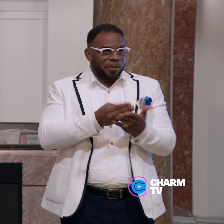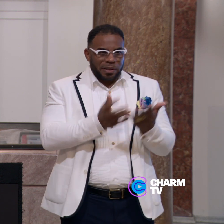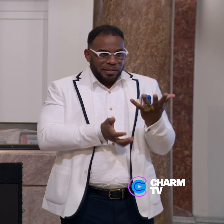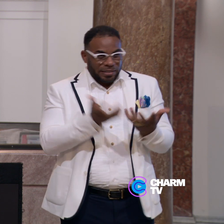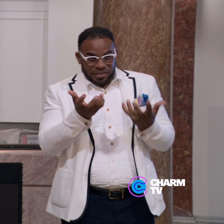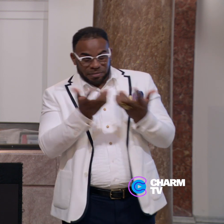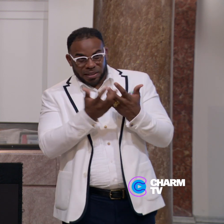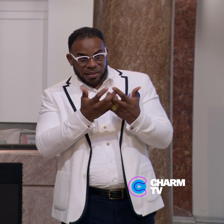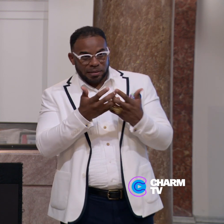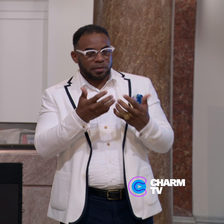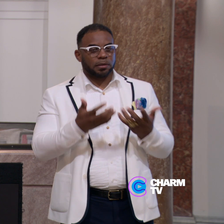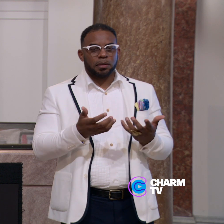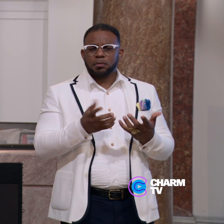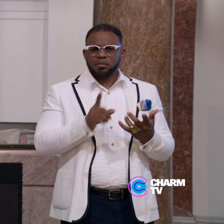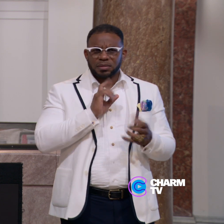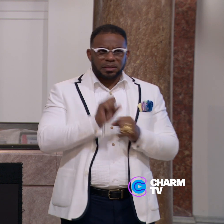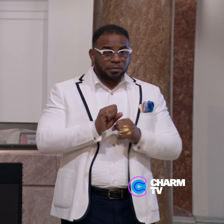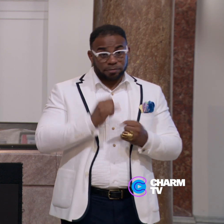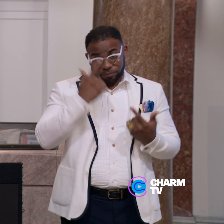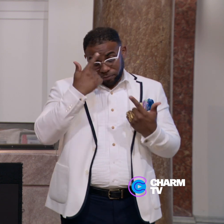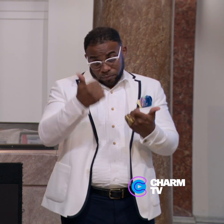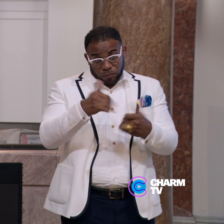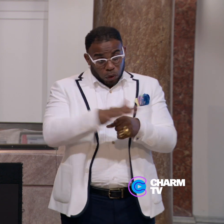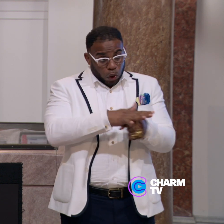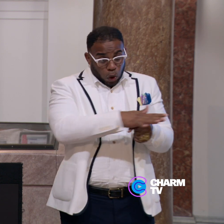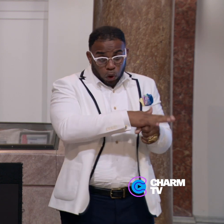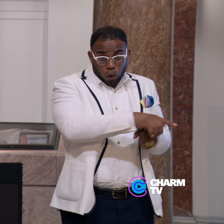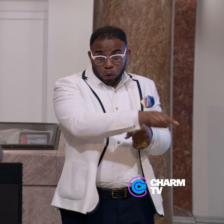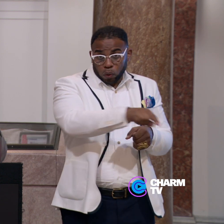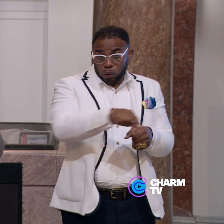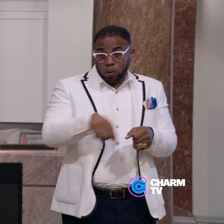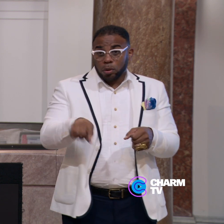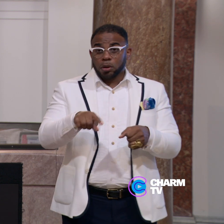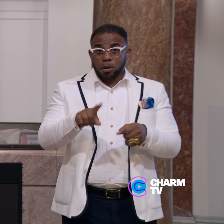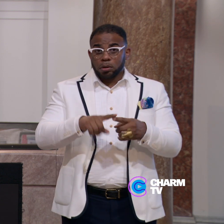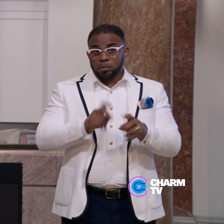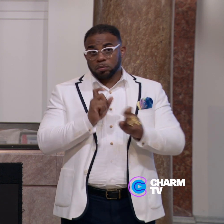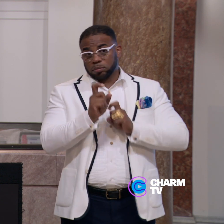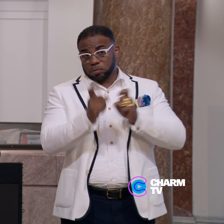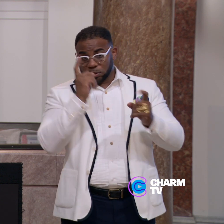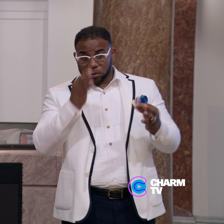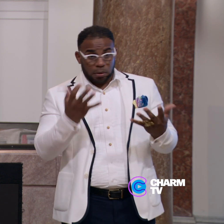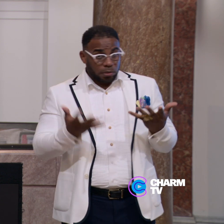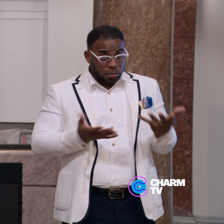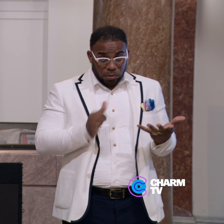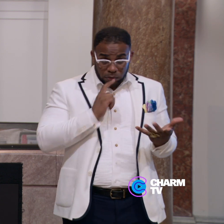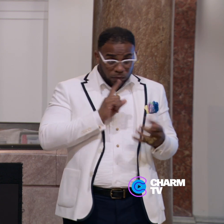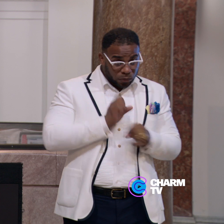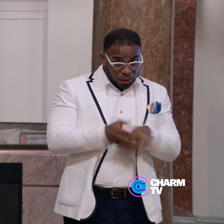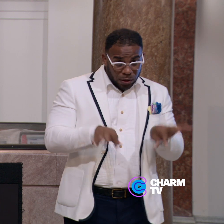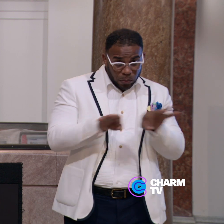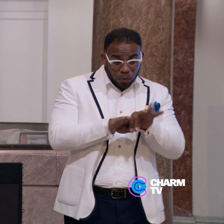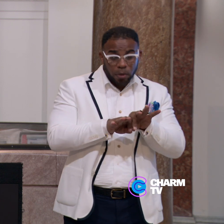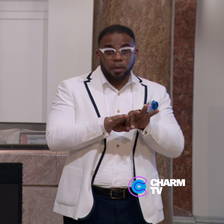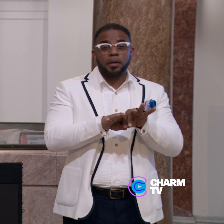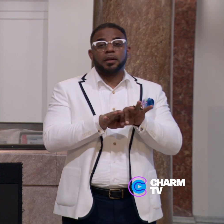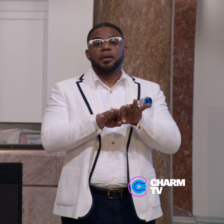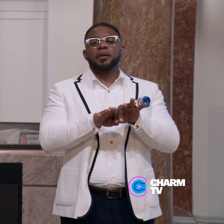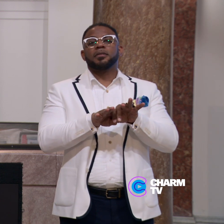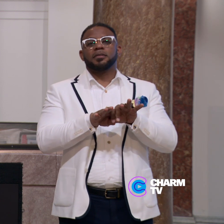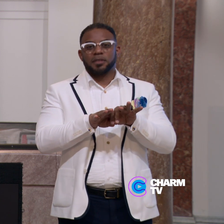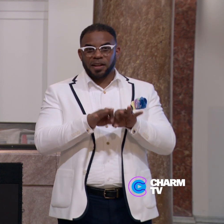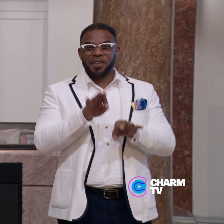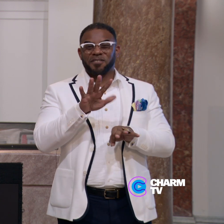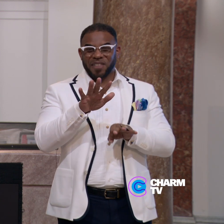to match state funds, so it was really up to the local jurisdictions to decide this was really important. And